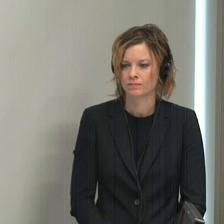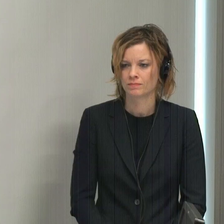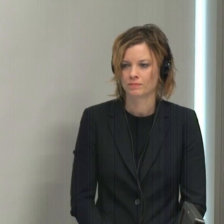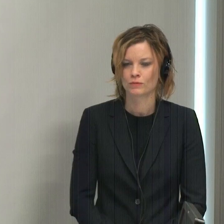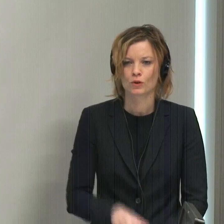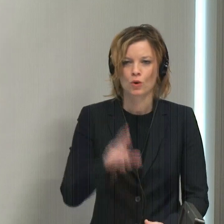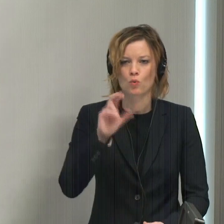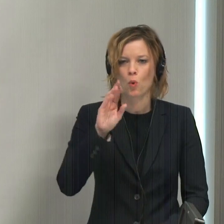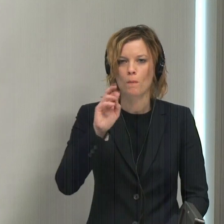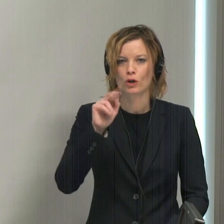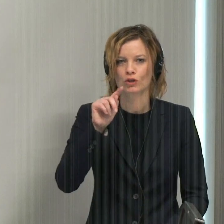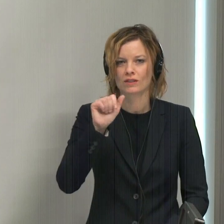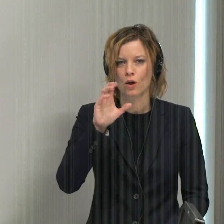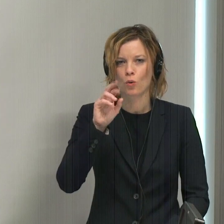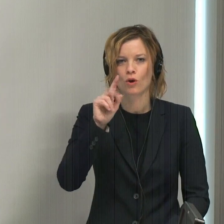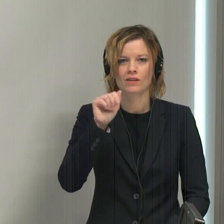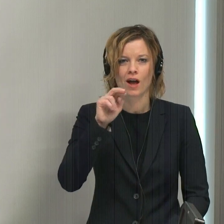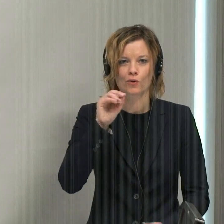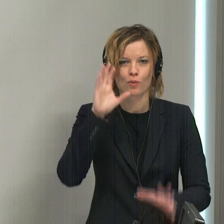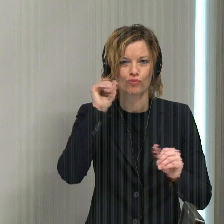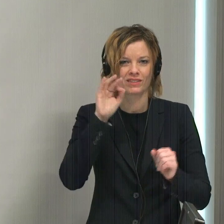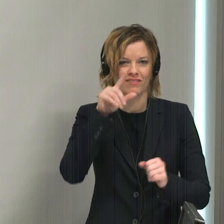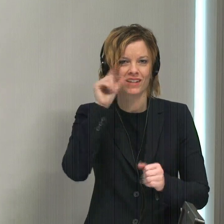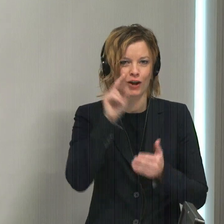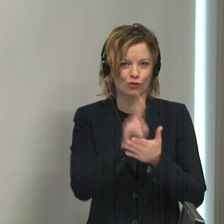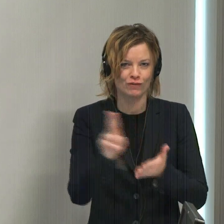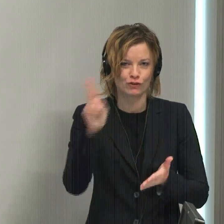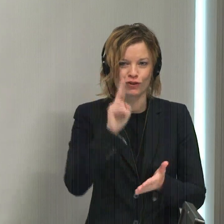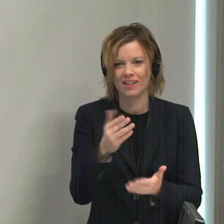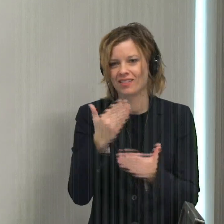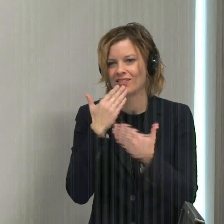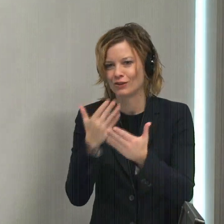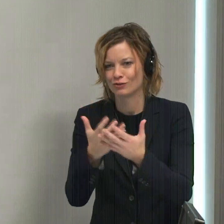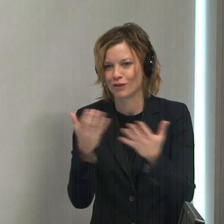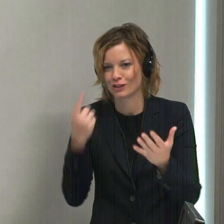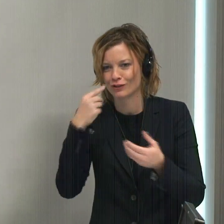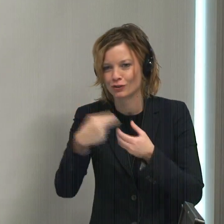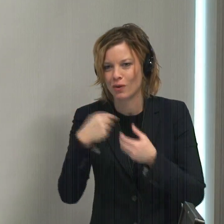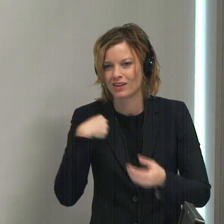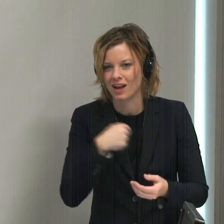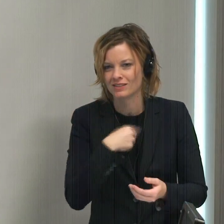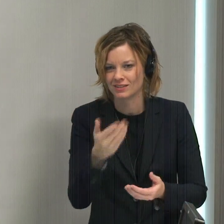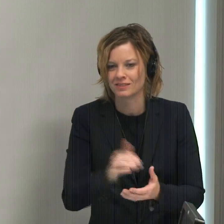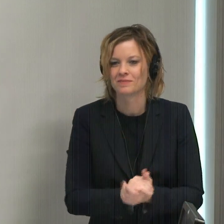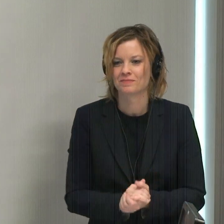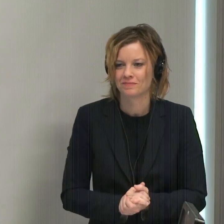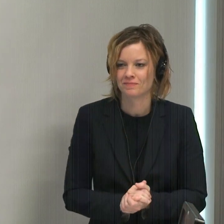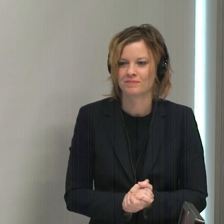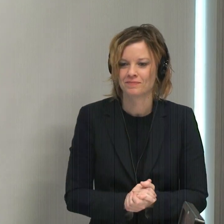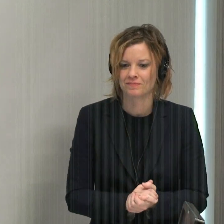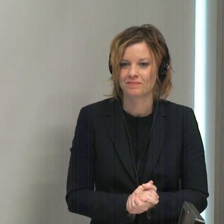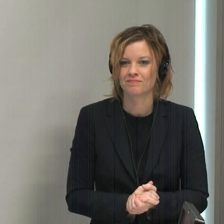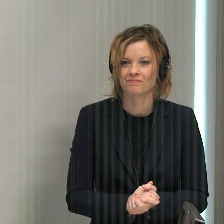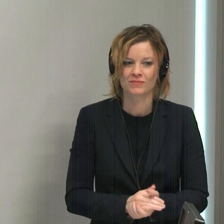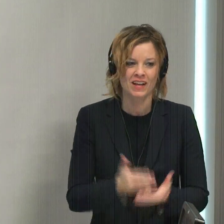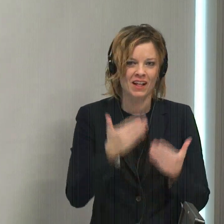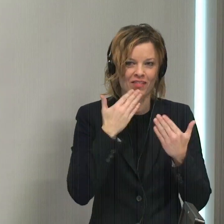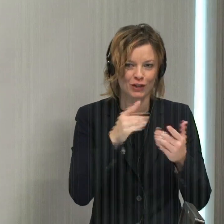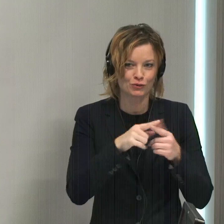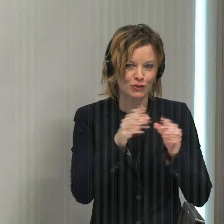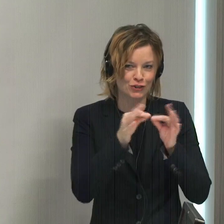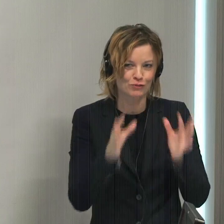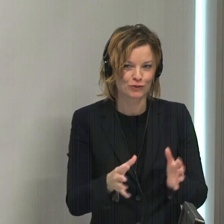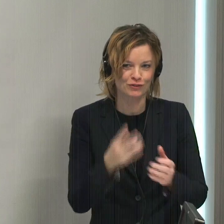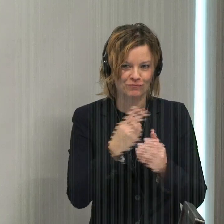Roberta Cordano is the president of Gallaudet University. Thank you so much for joining us. And thanks to the